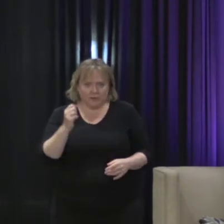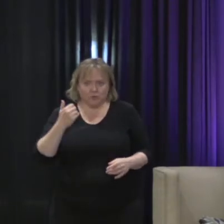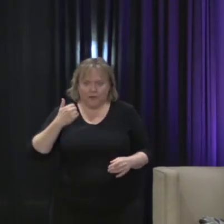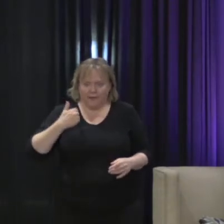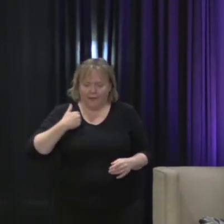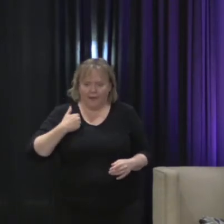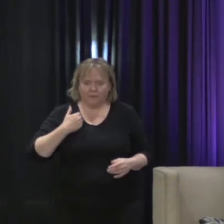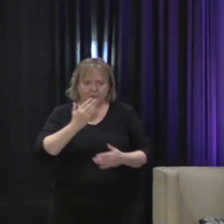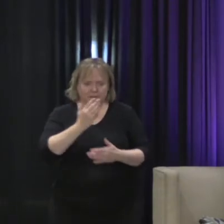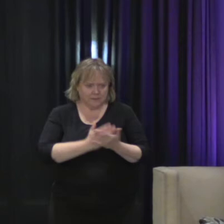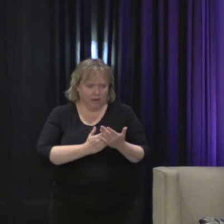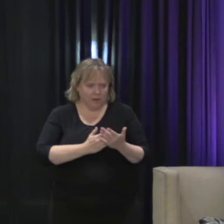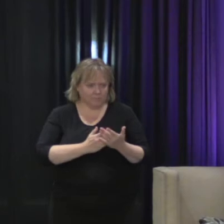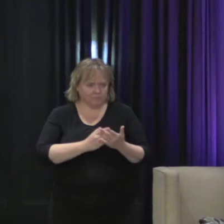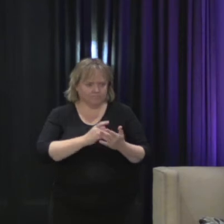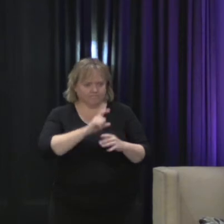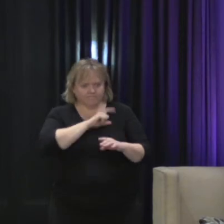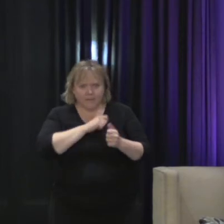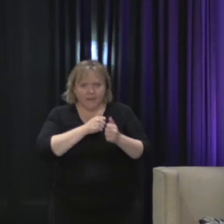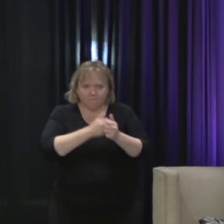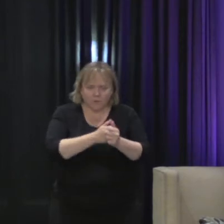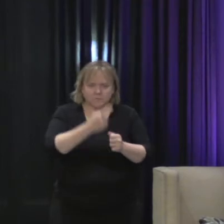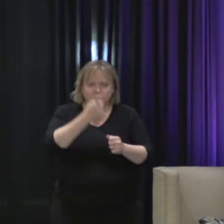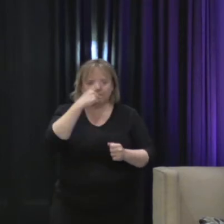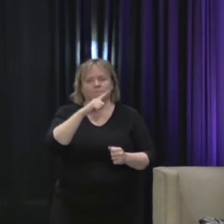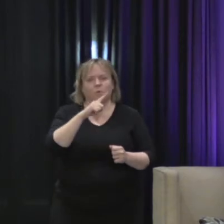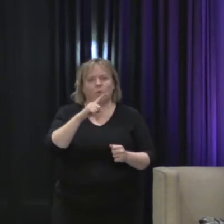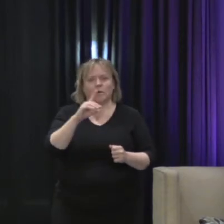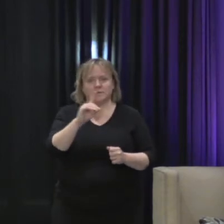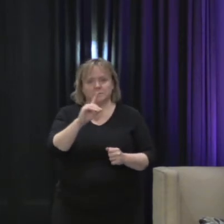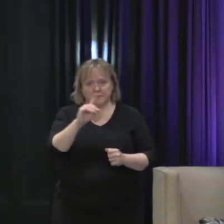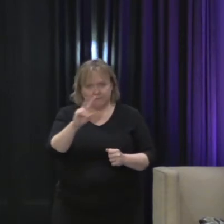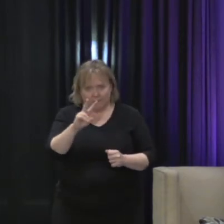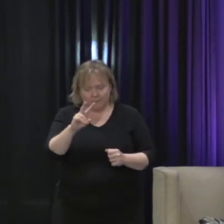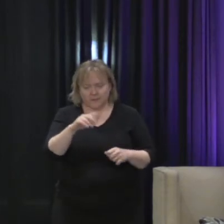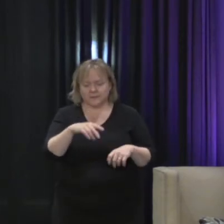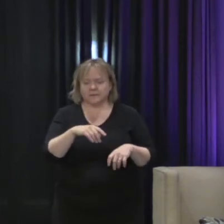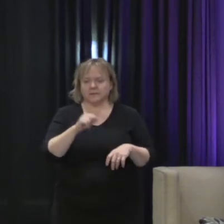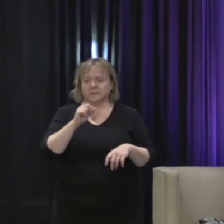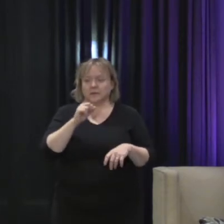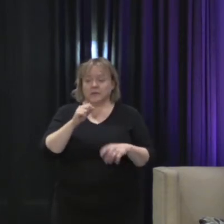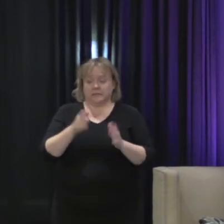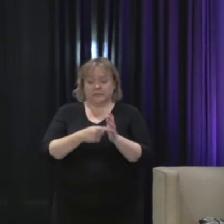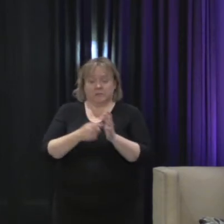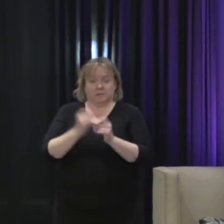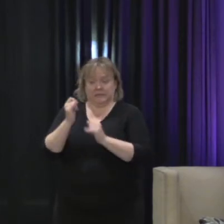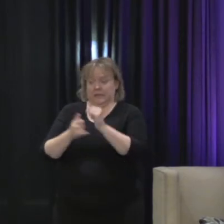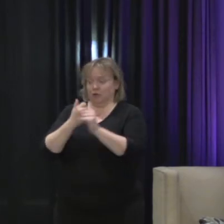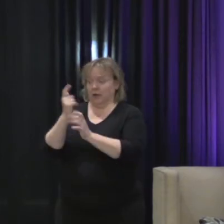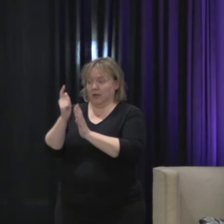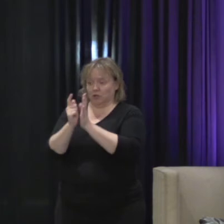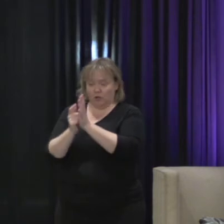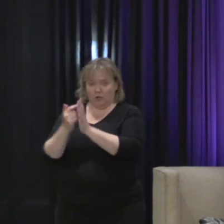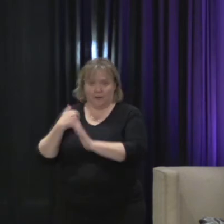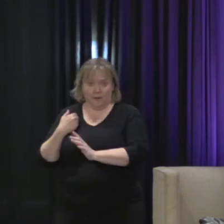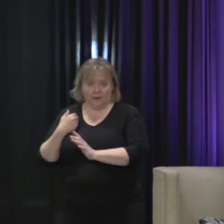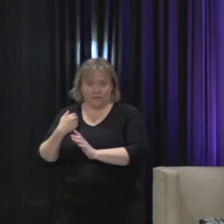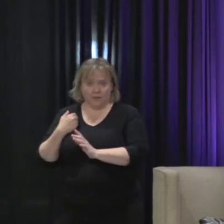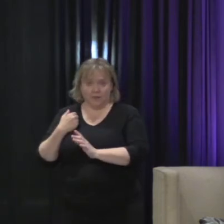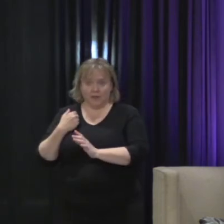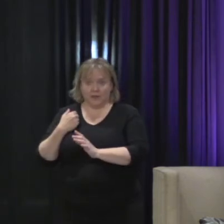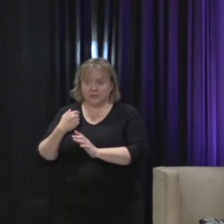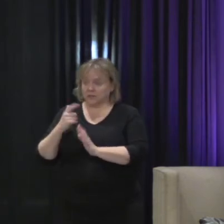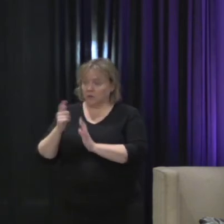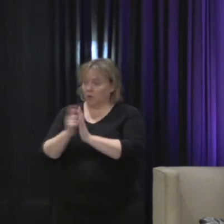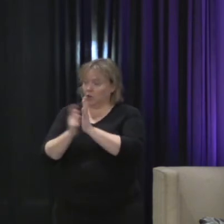law or even in the international context where we have enforcement mechanisms for international law, it doesn't result in a sea change